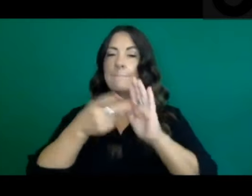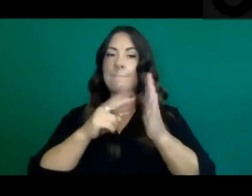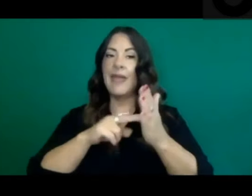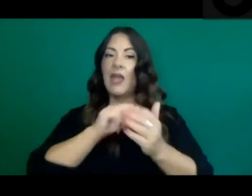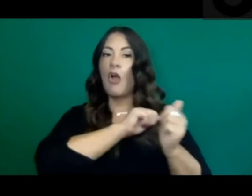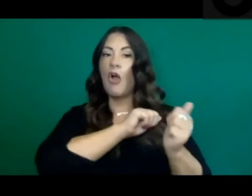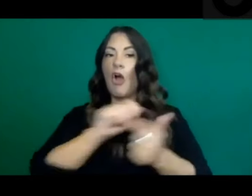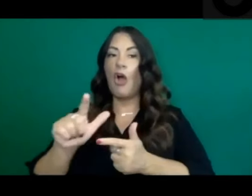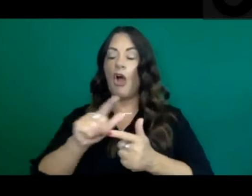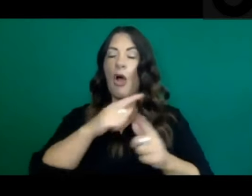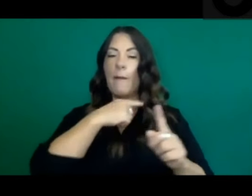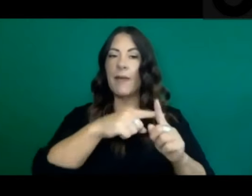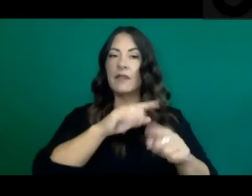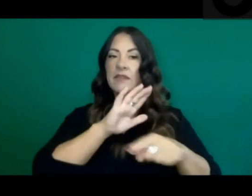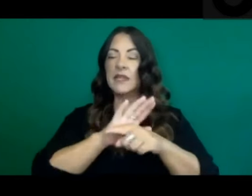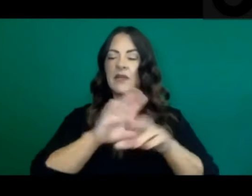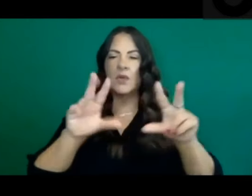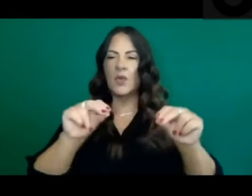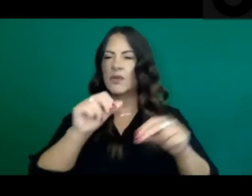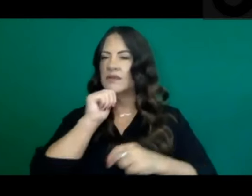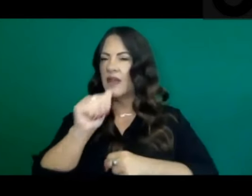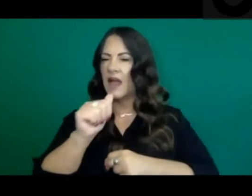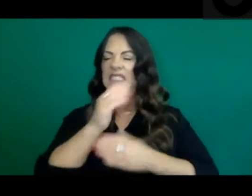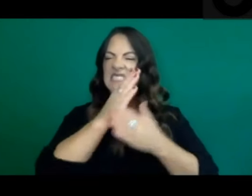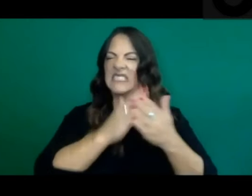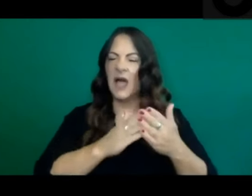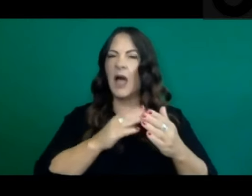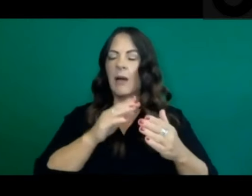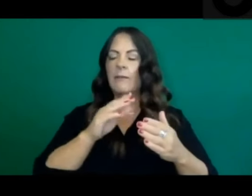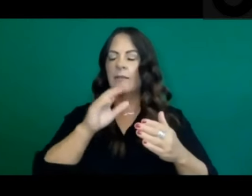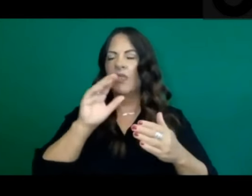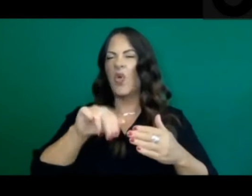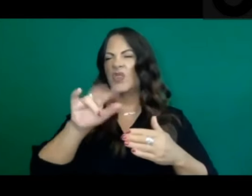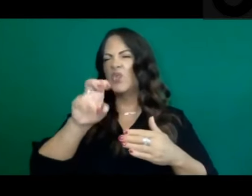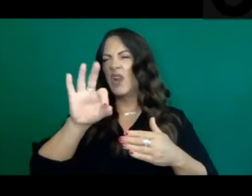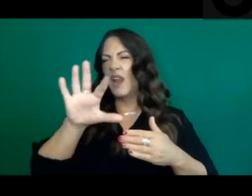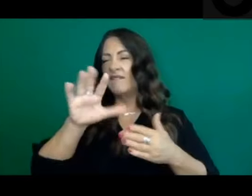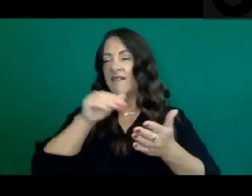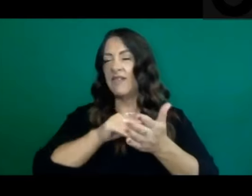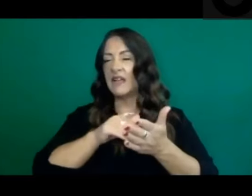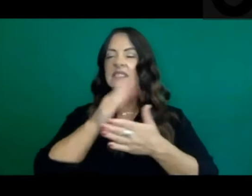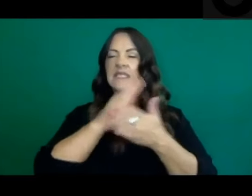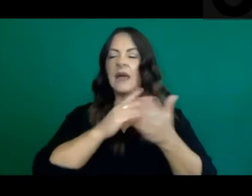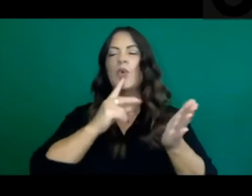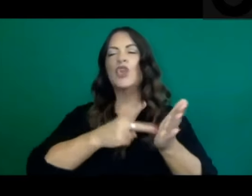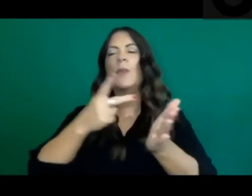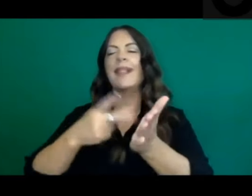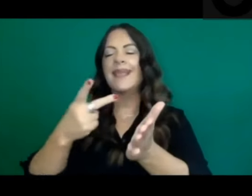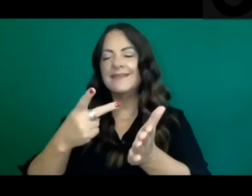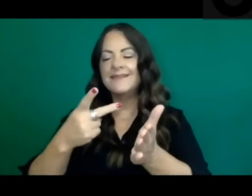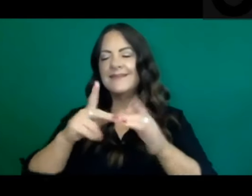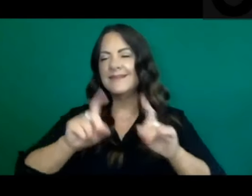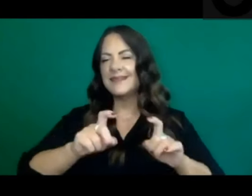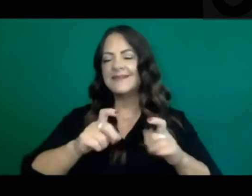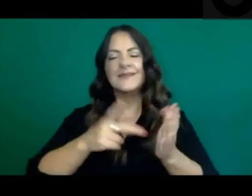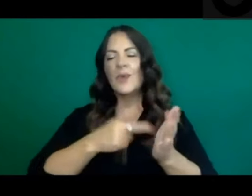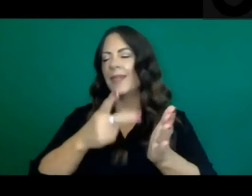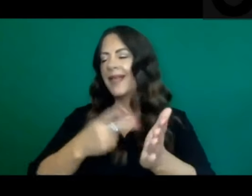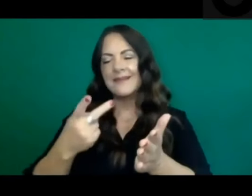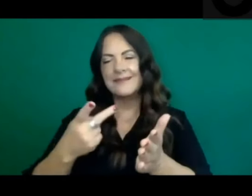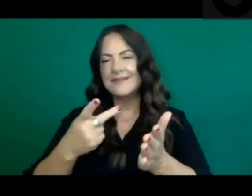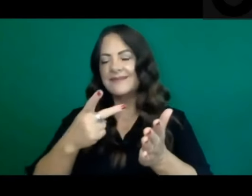positive or negative. Many are duplicates. So after deduplicating those 295,000 records,